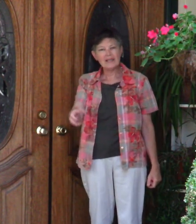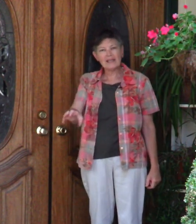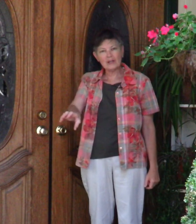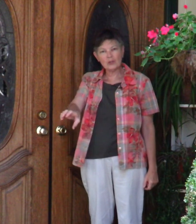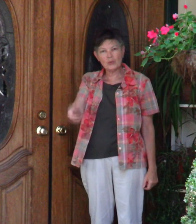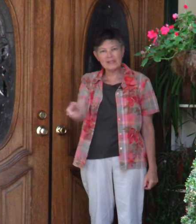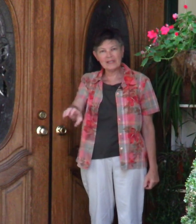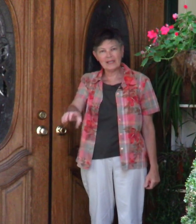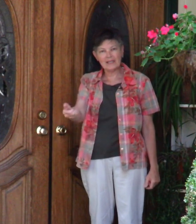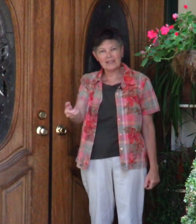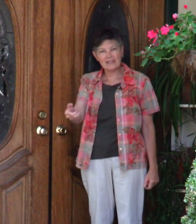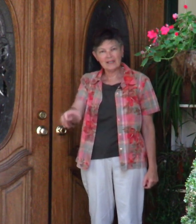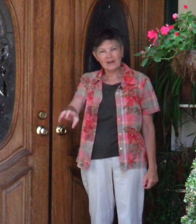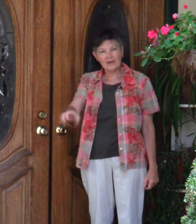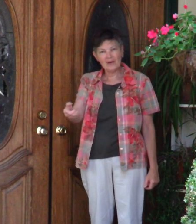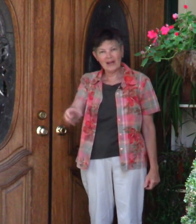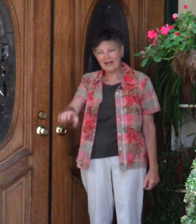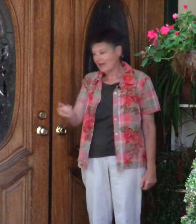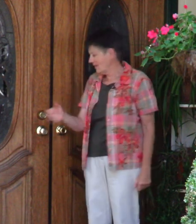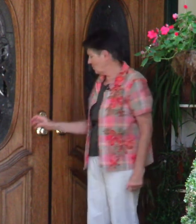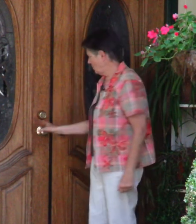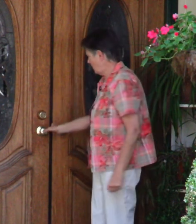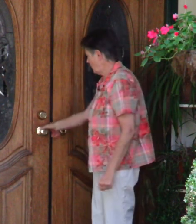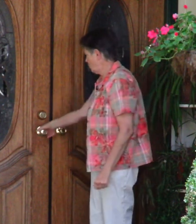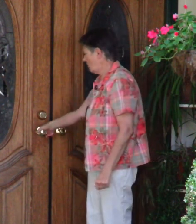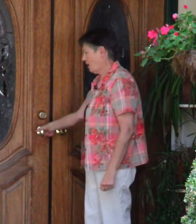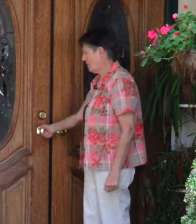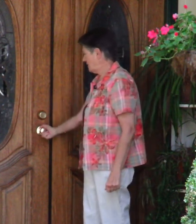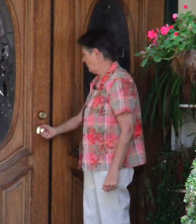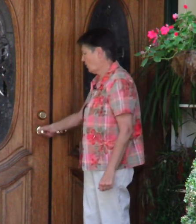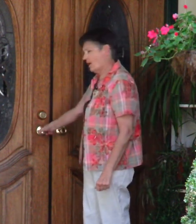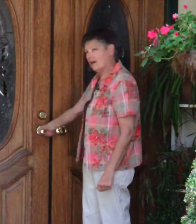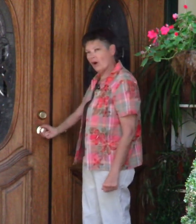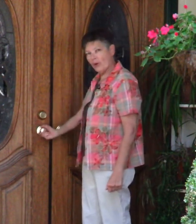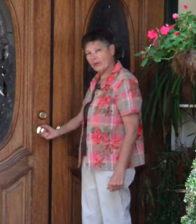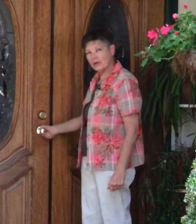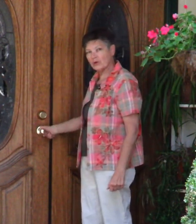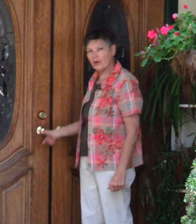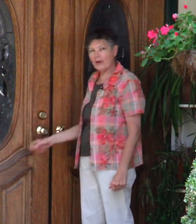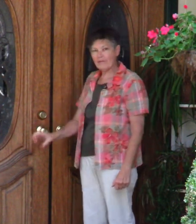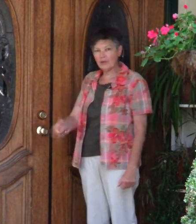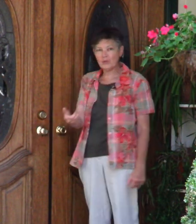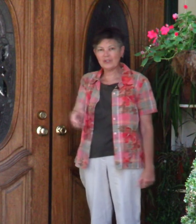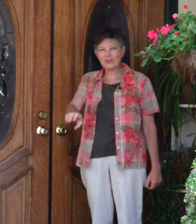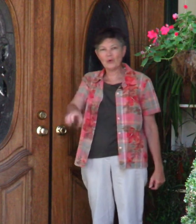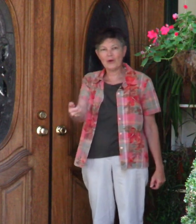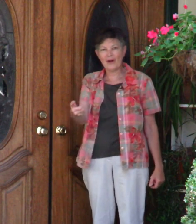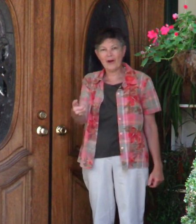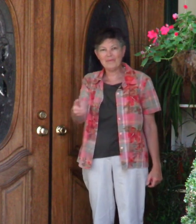it's like you're twisting it. All right? This would be the doorknob. Because if you're going to open your door, you have to twist the doorknob.